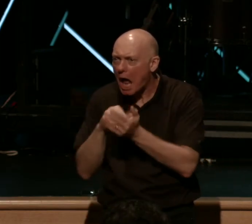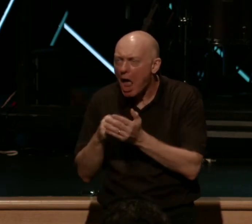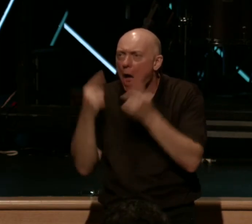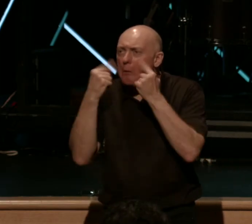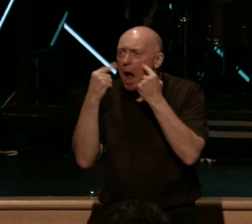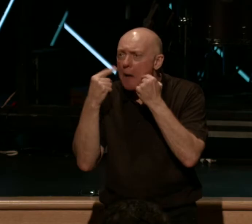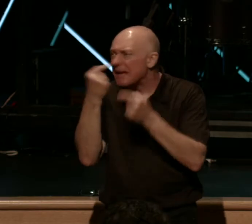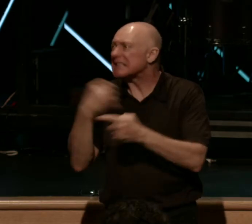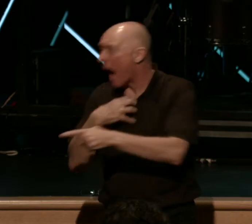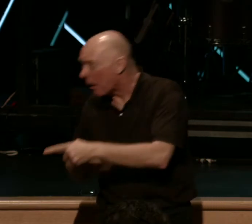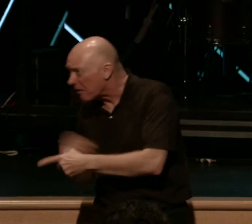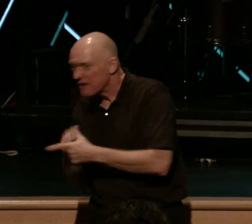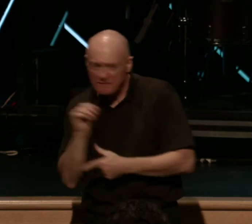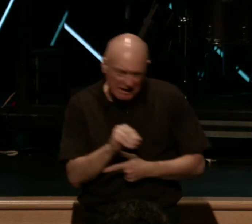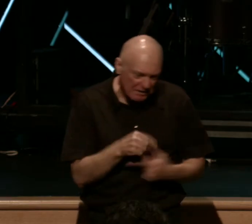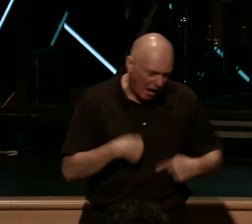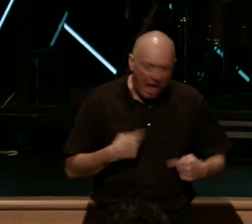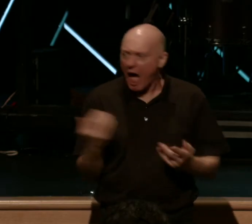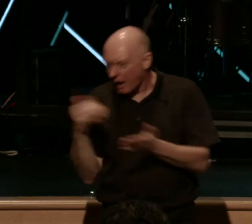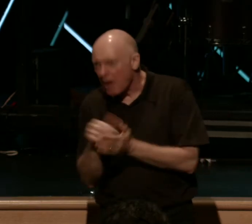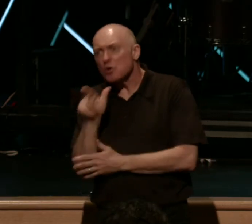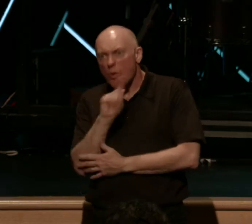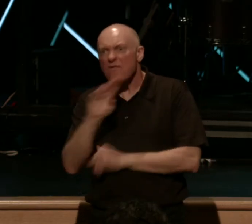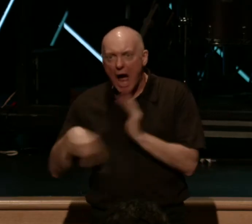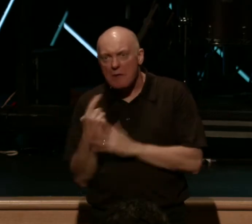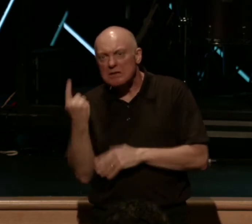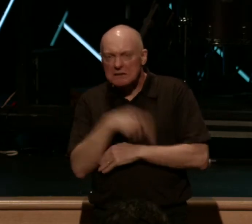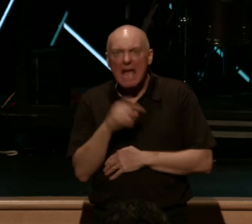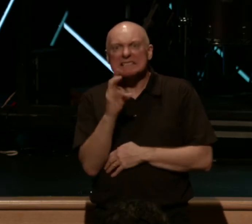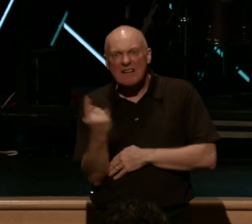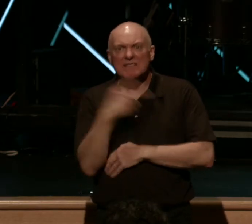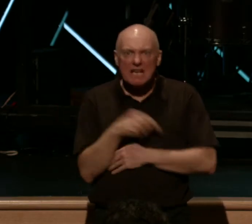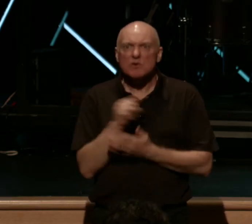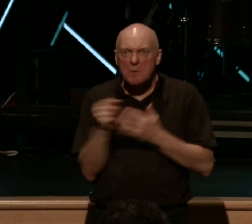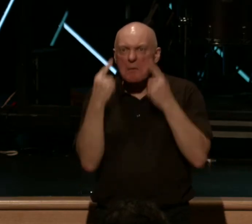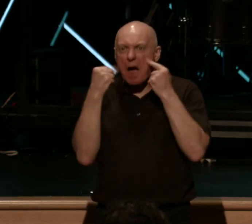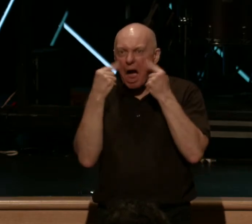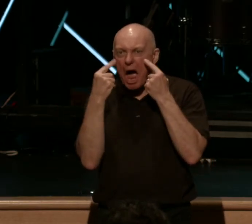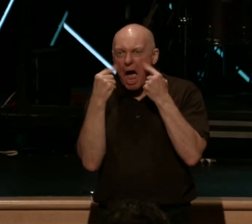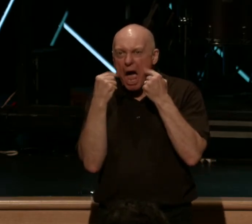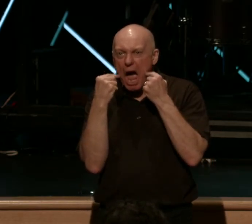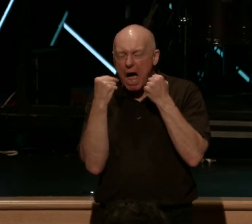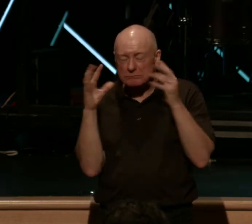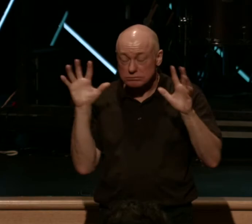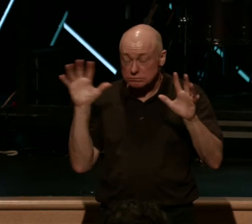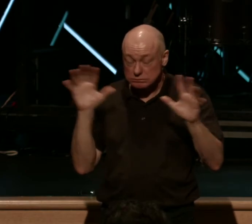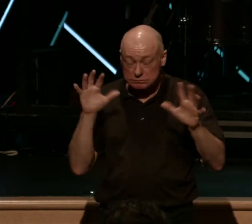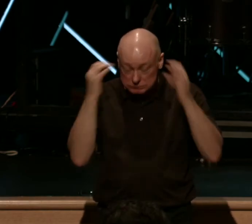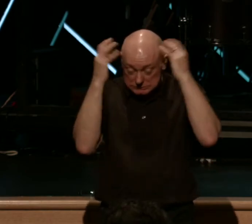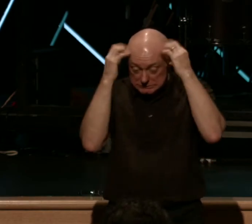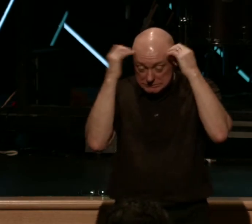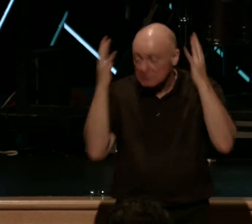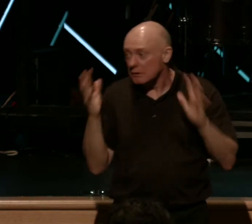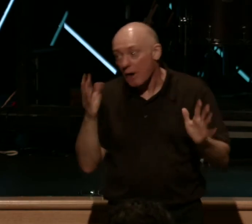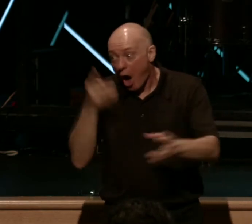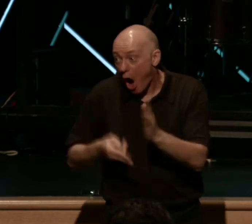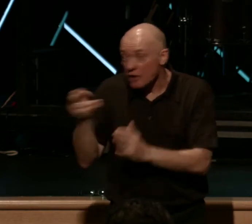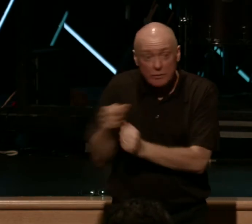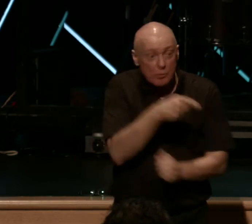because they're hungry and you feed. And it is 24 hours a day, seven days a week, insanity in the home. I'm just going to be honest with you. I mean, we tried everything.